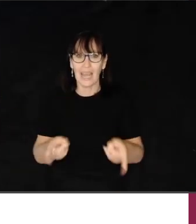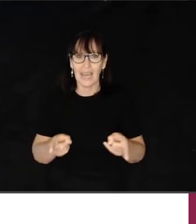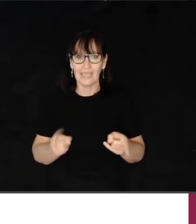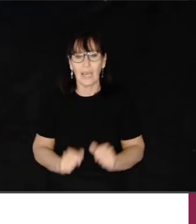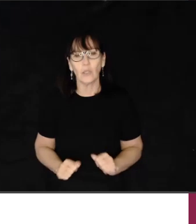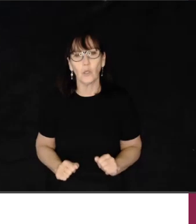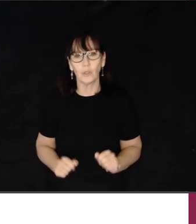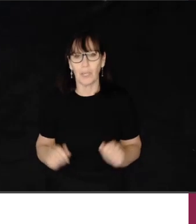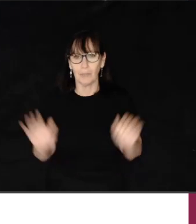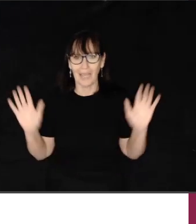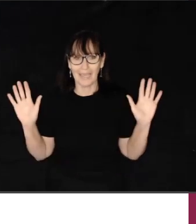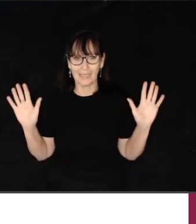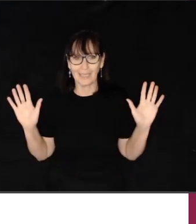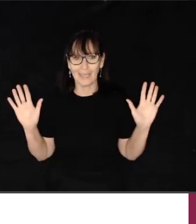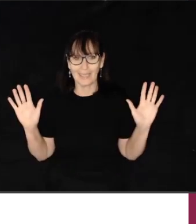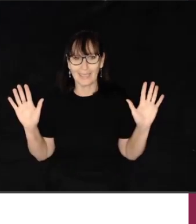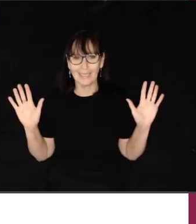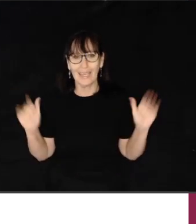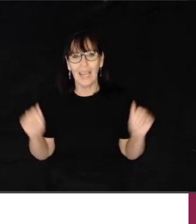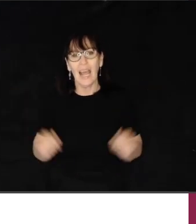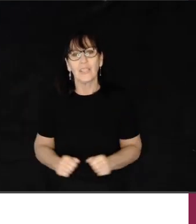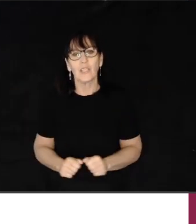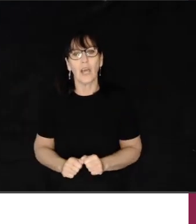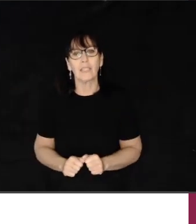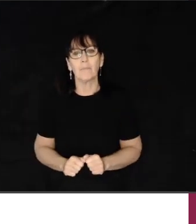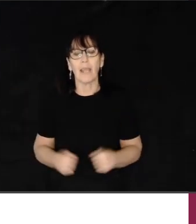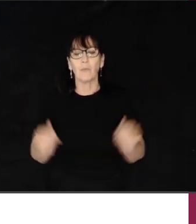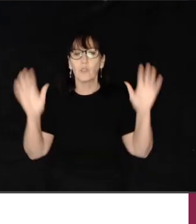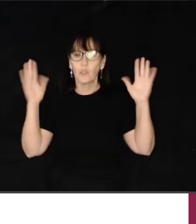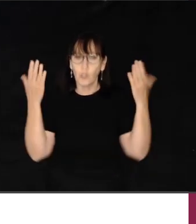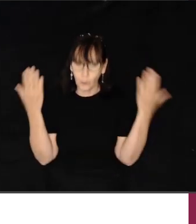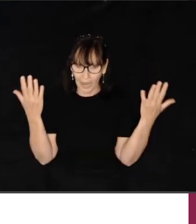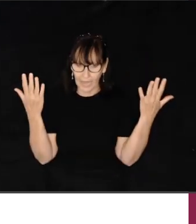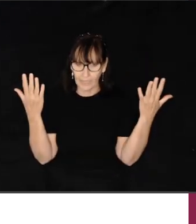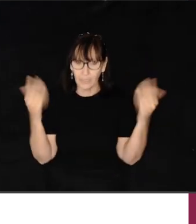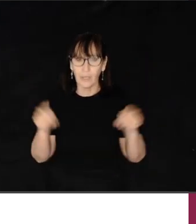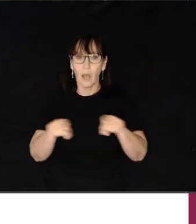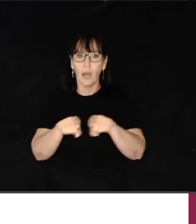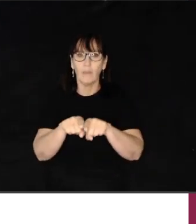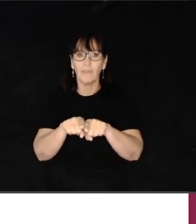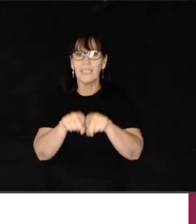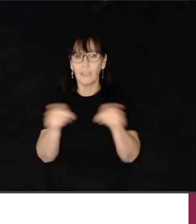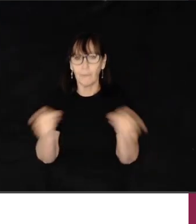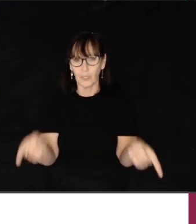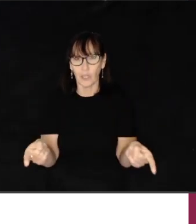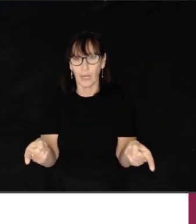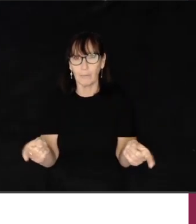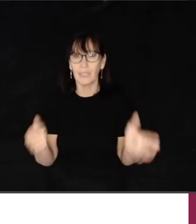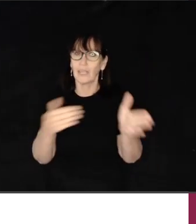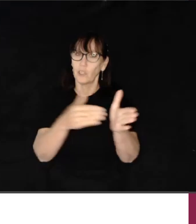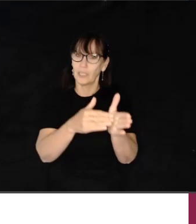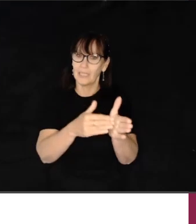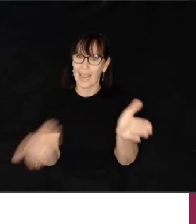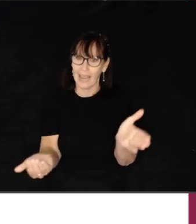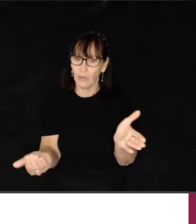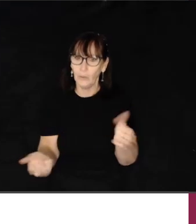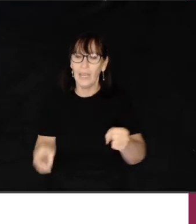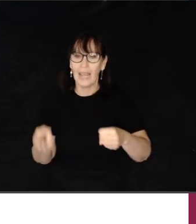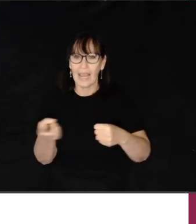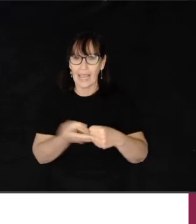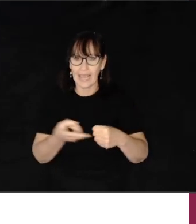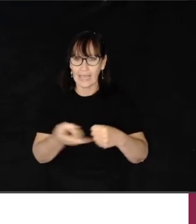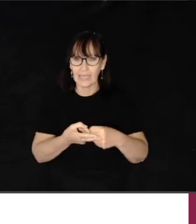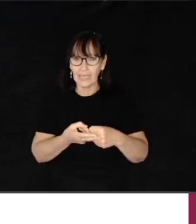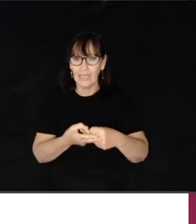start are called double-handed signs. Signs made with two hands of a different shape such as now,